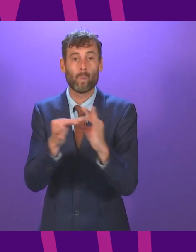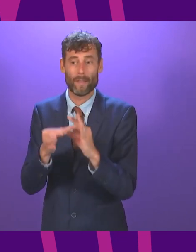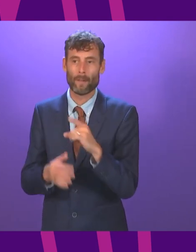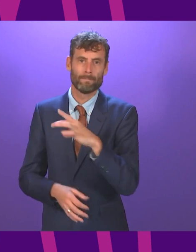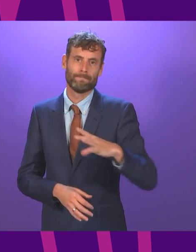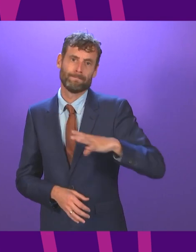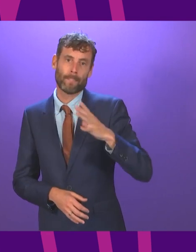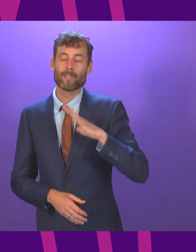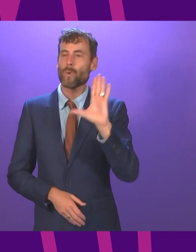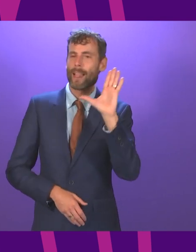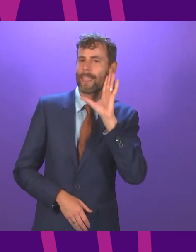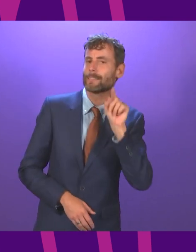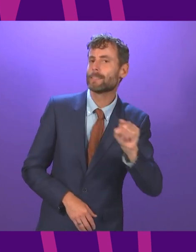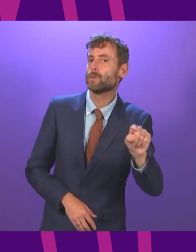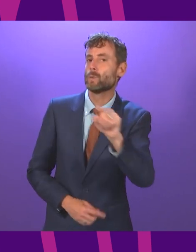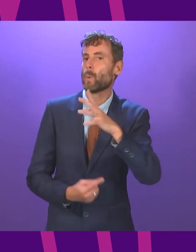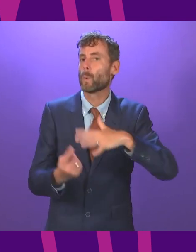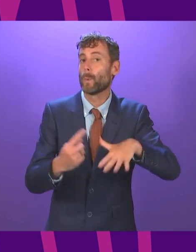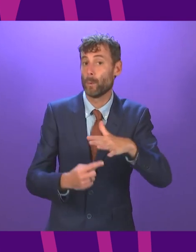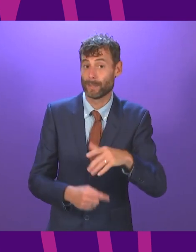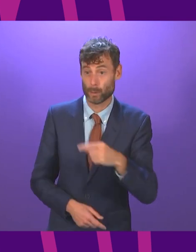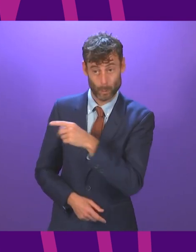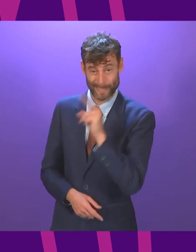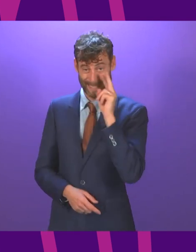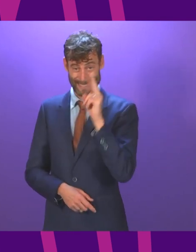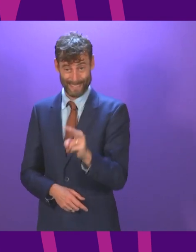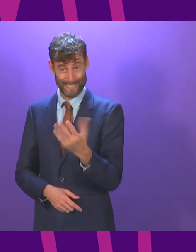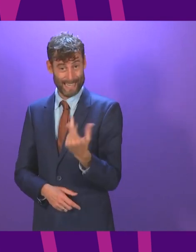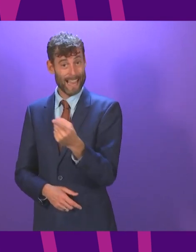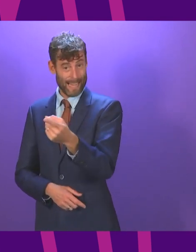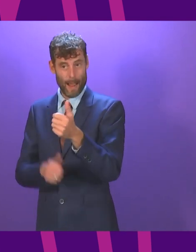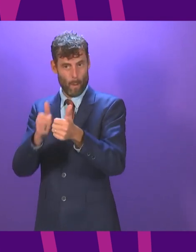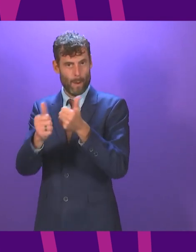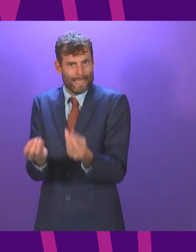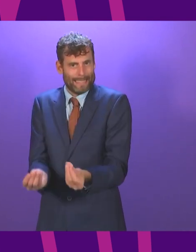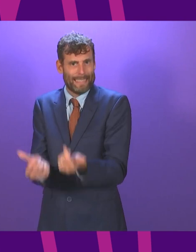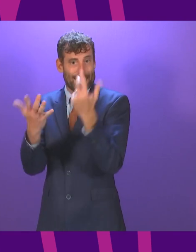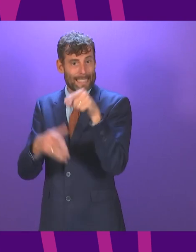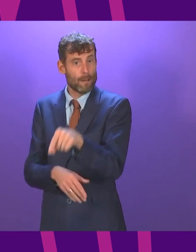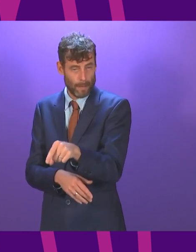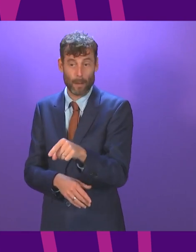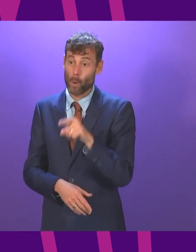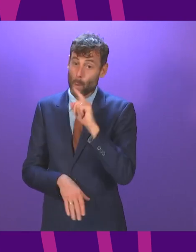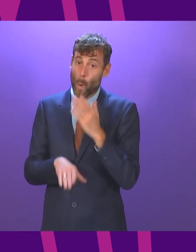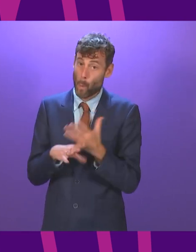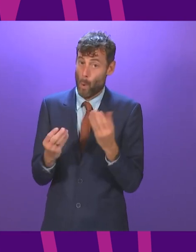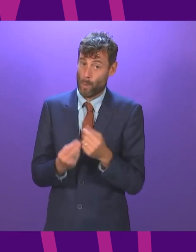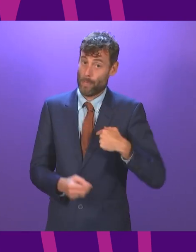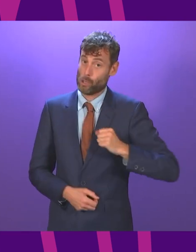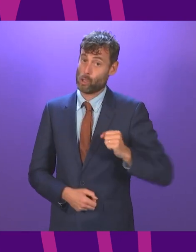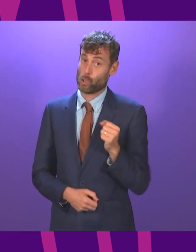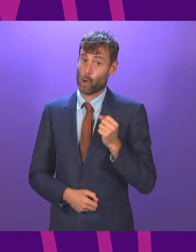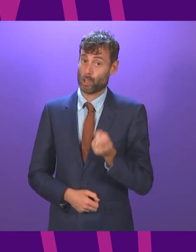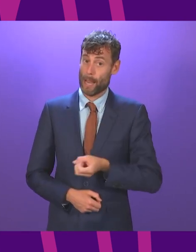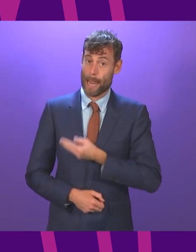to our communities that are under threat right now will the first minister work with Scottish labour to introduce an urgent